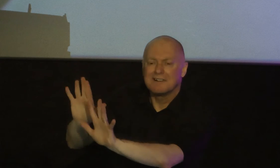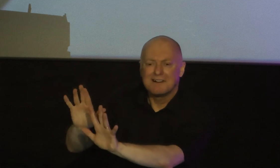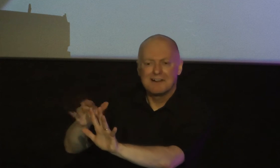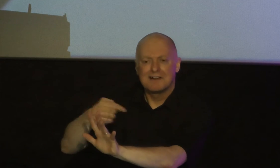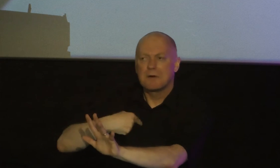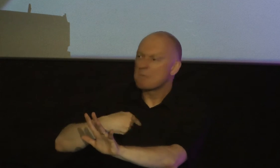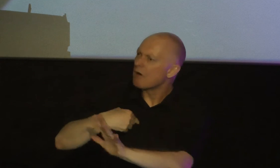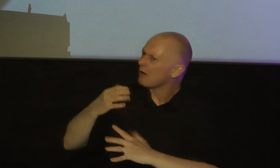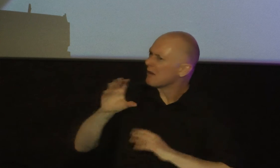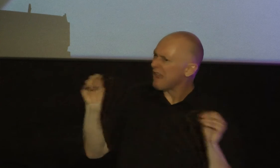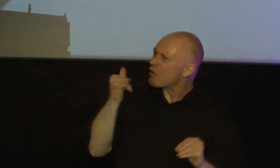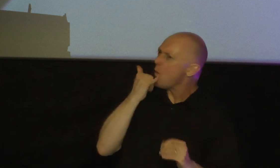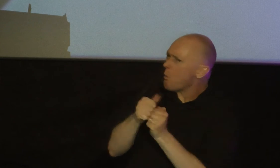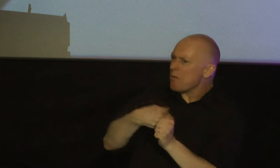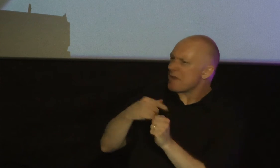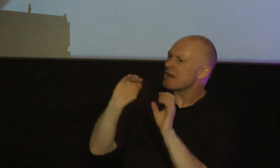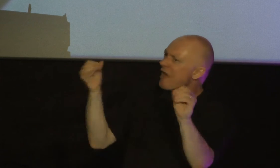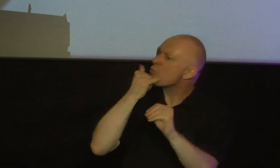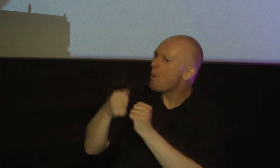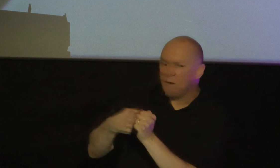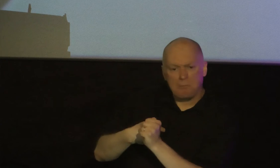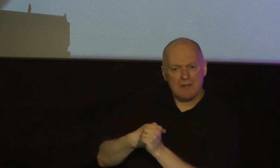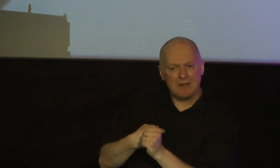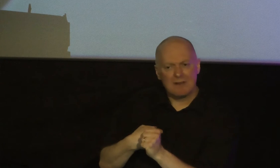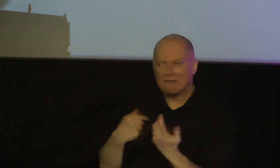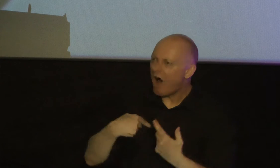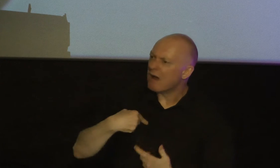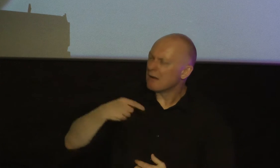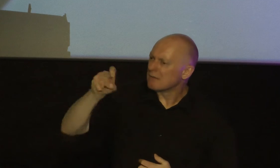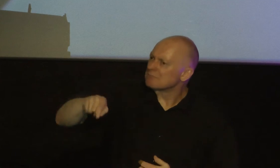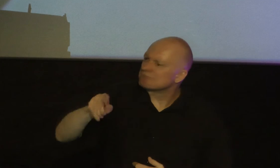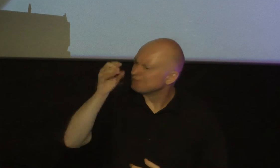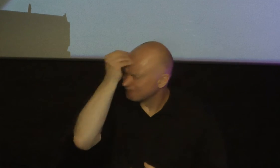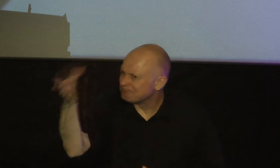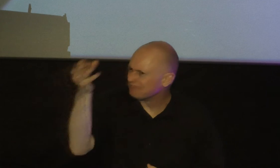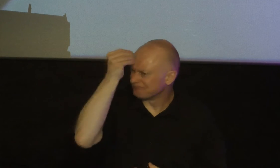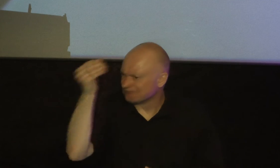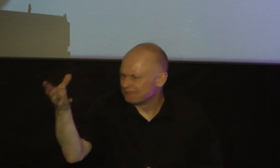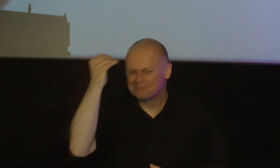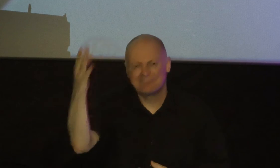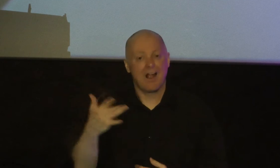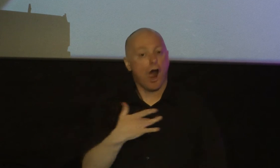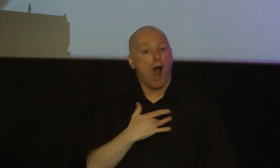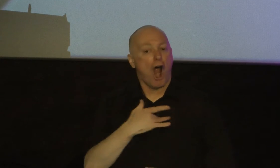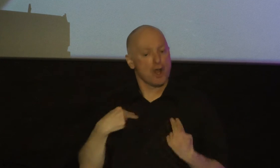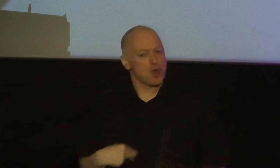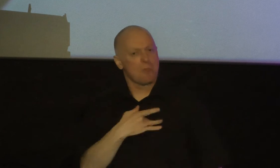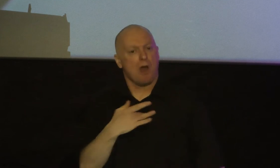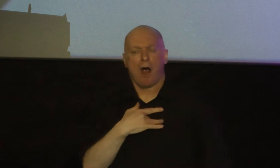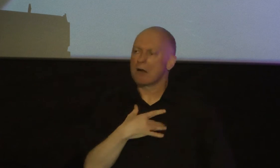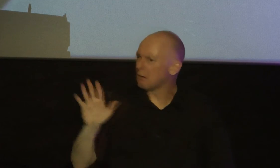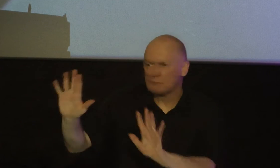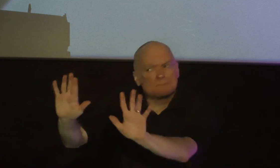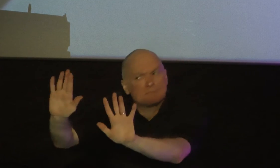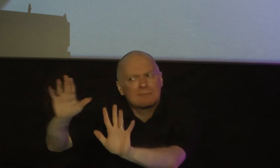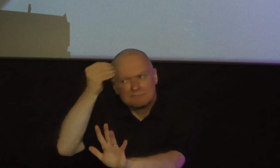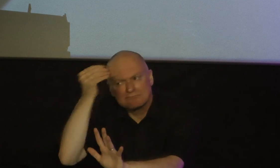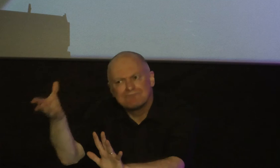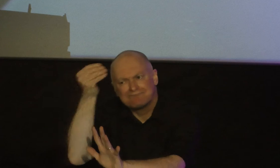-righteousness and self-exaltation the human heart always wants to justify itself and exalt itself and wants